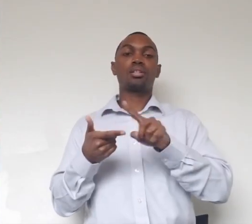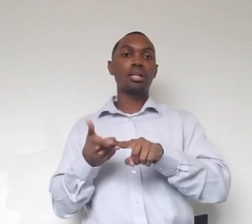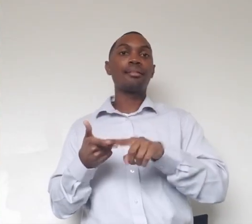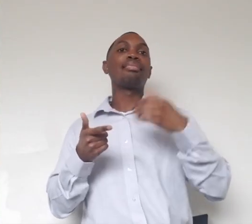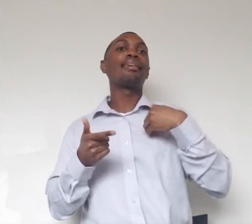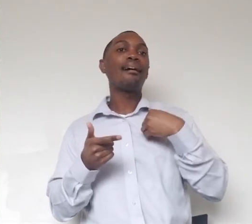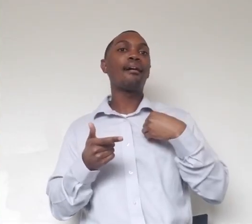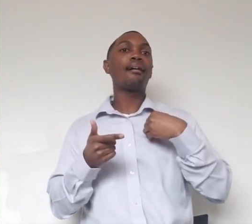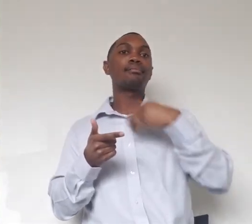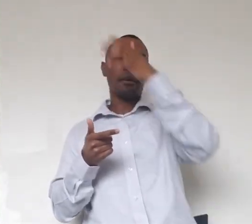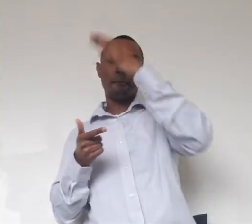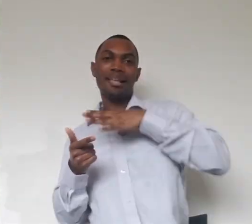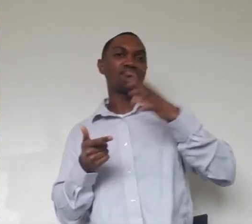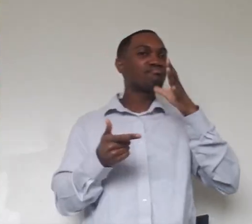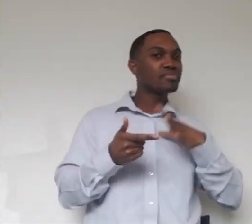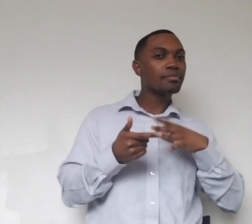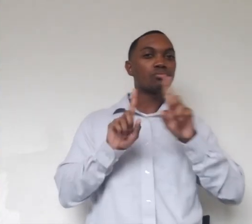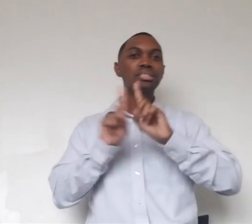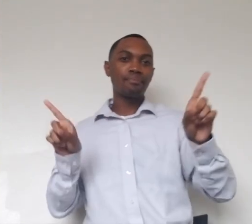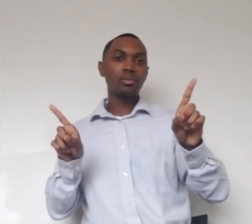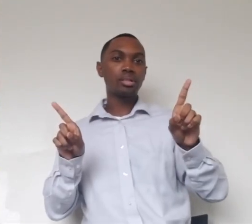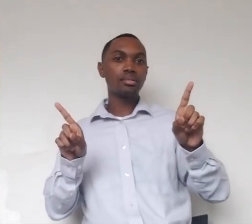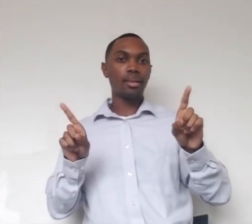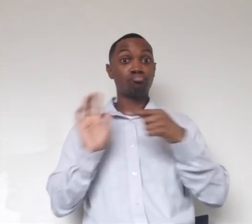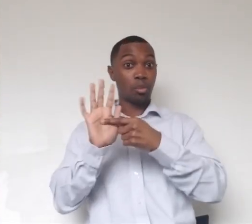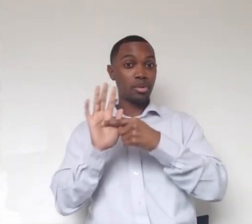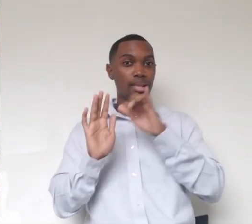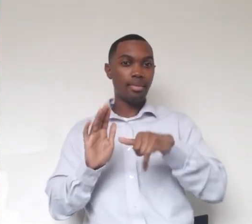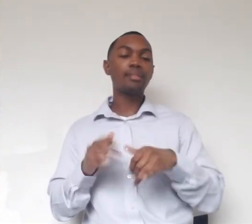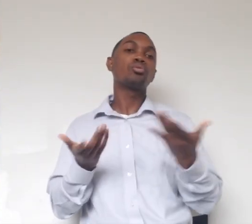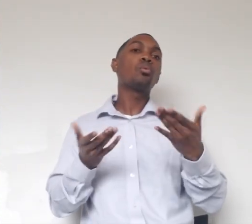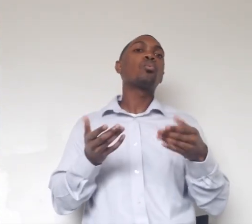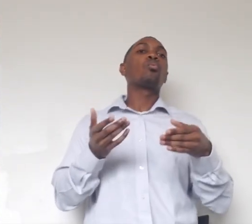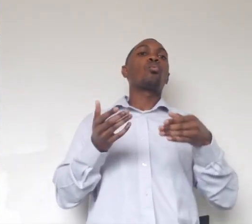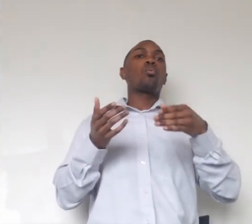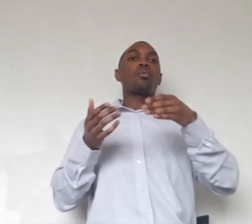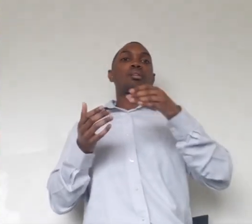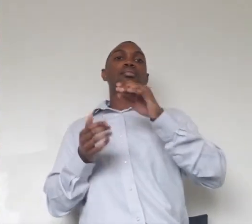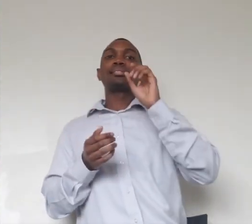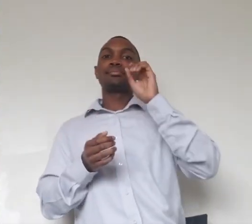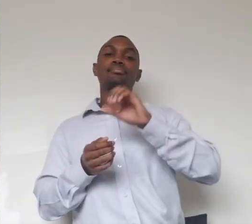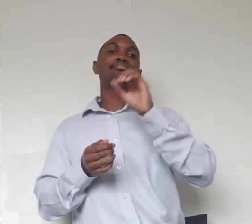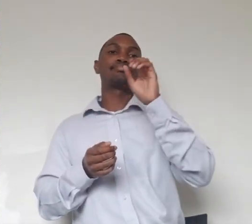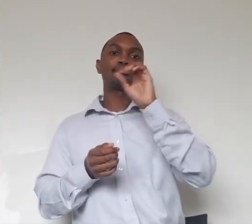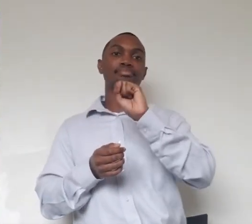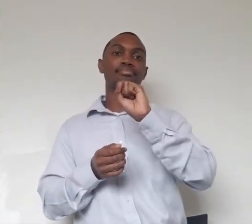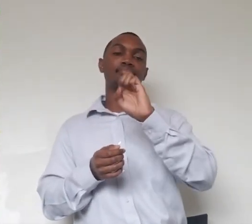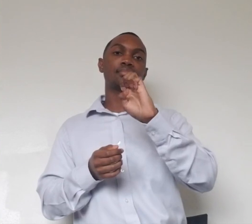dimorphism pretty awesomely. So sexual dimorphism means that the boys and the girls have some pretty major differences between